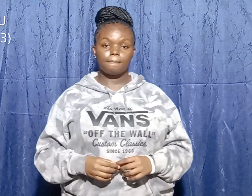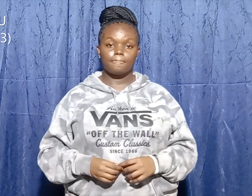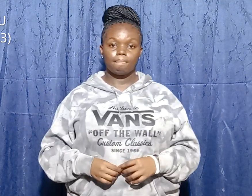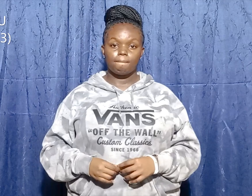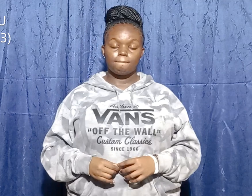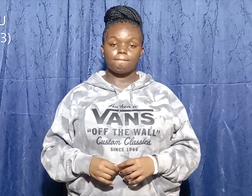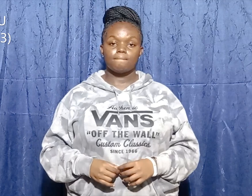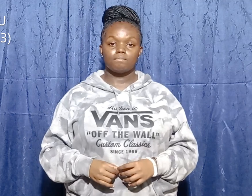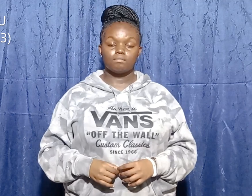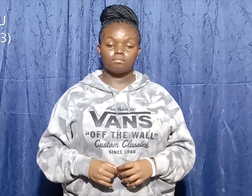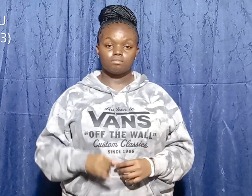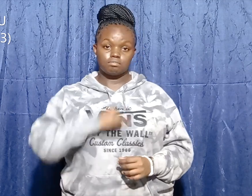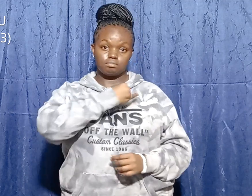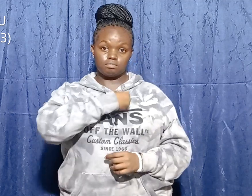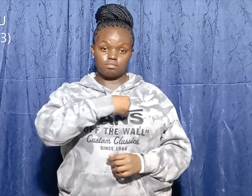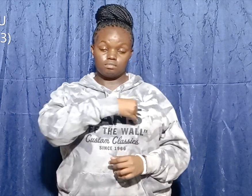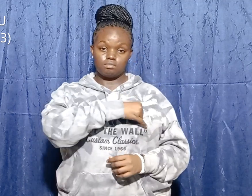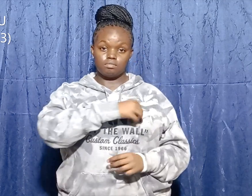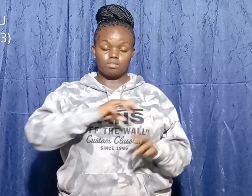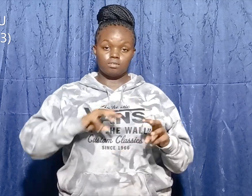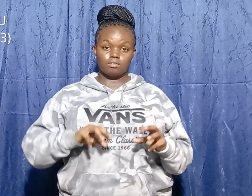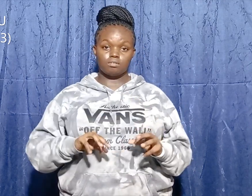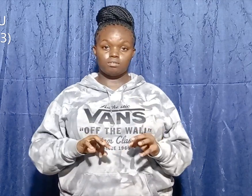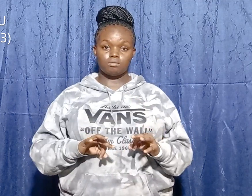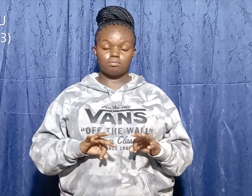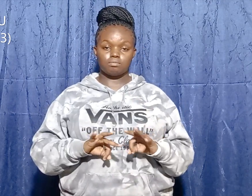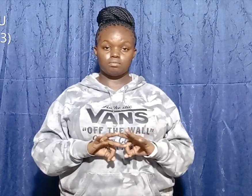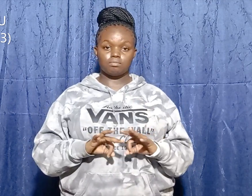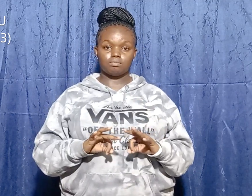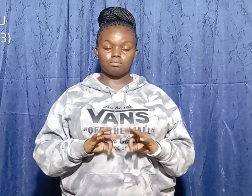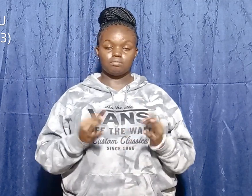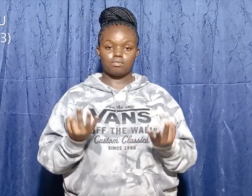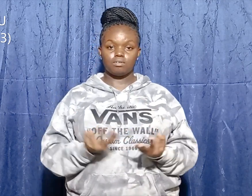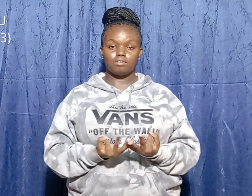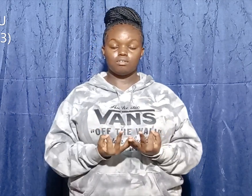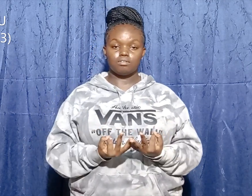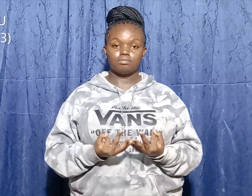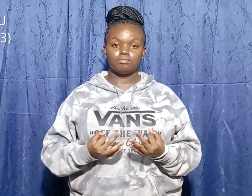He had a family born of many from Ephraim, Rathrite.